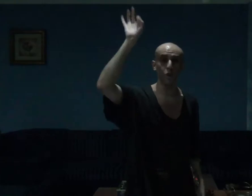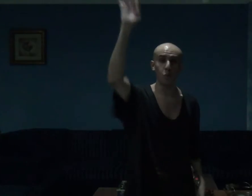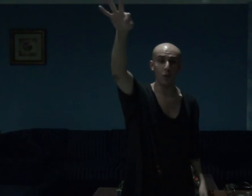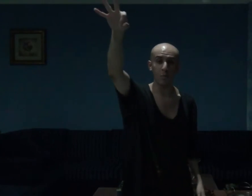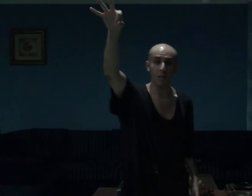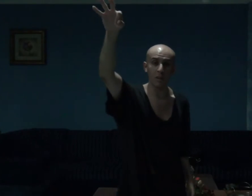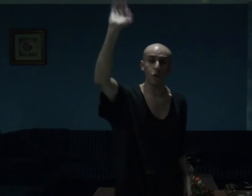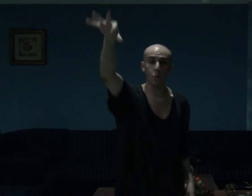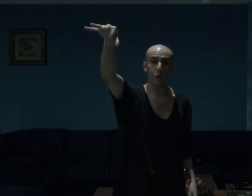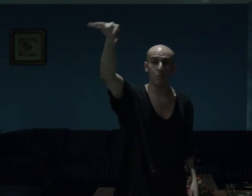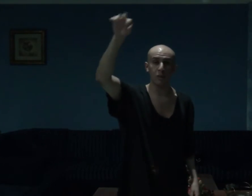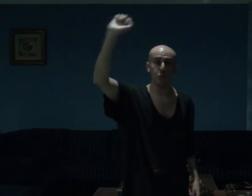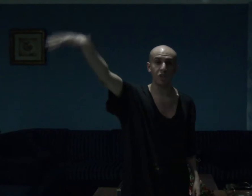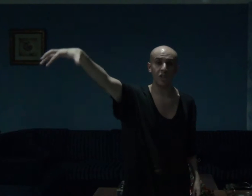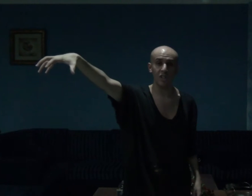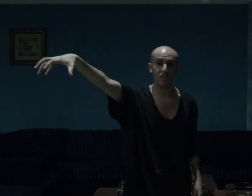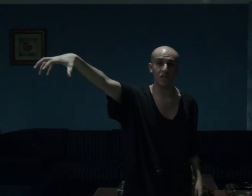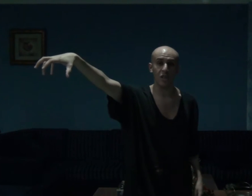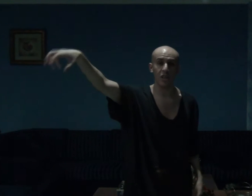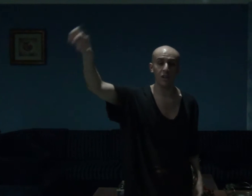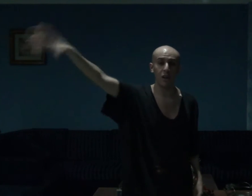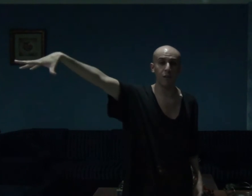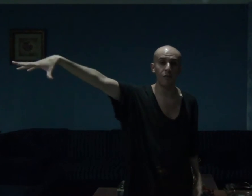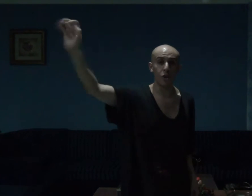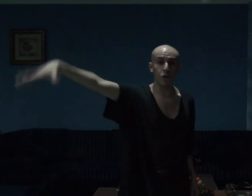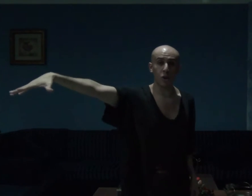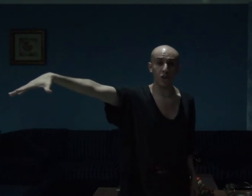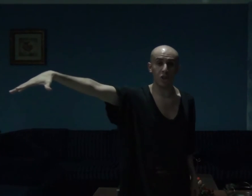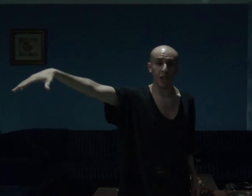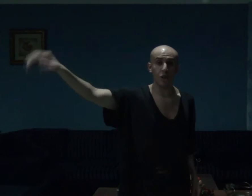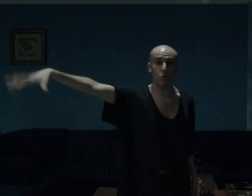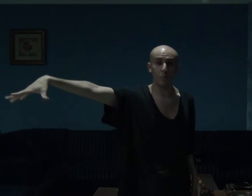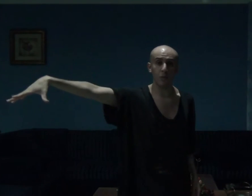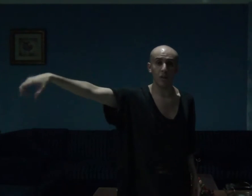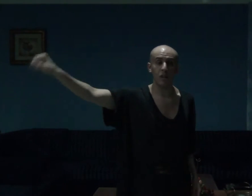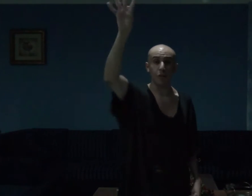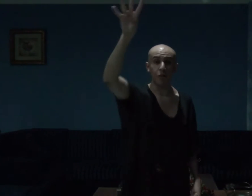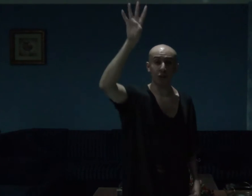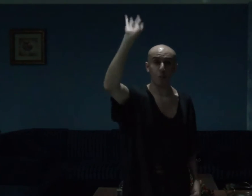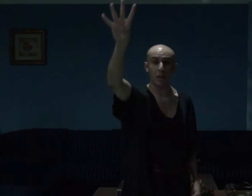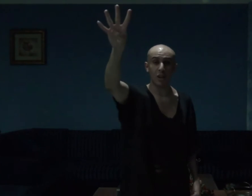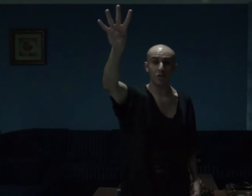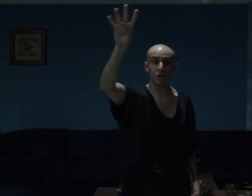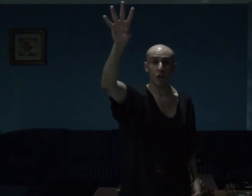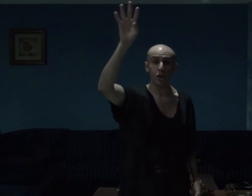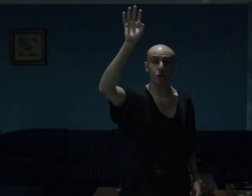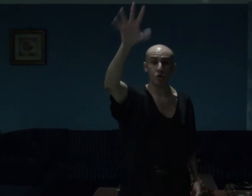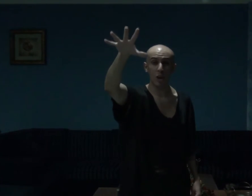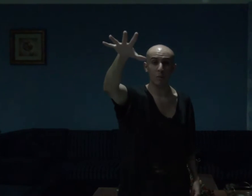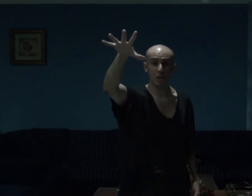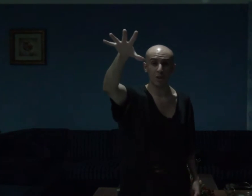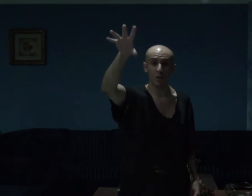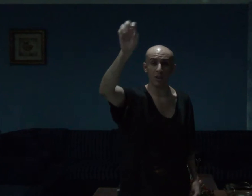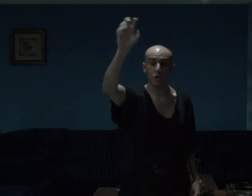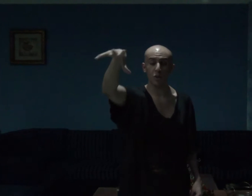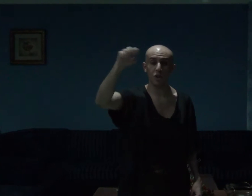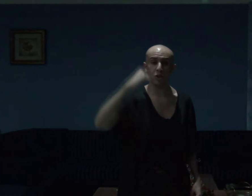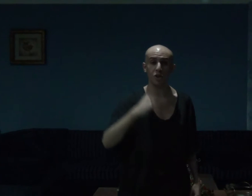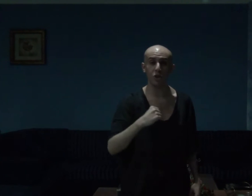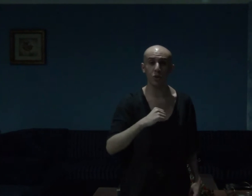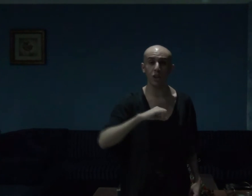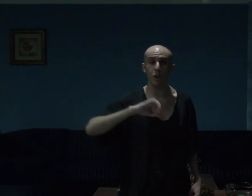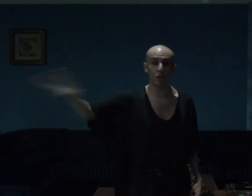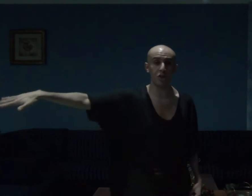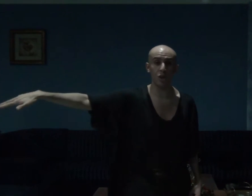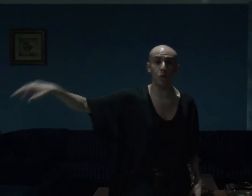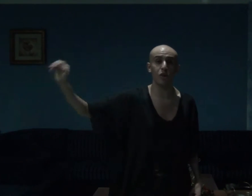the ripper the ripper which tells the tale of the yorkshire ripper a four-part docudrama series which